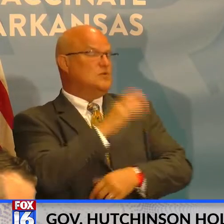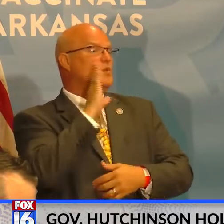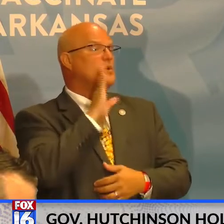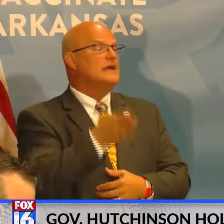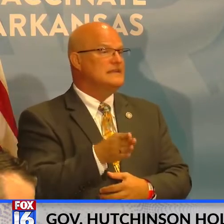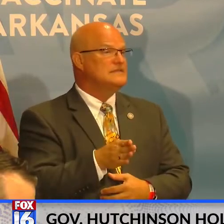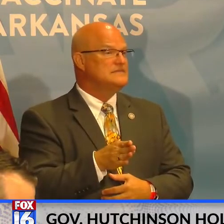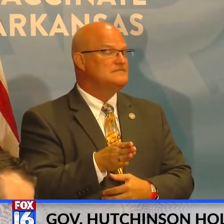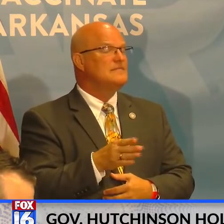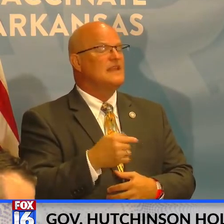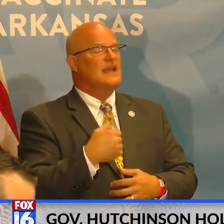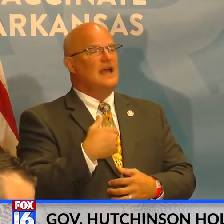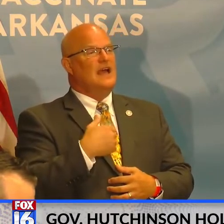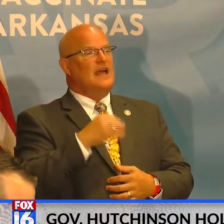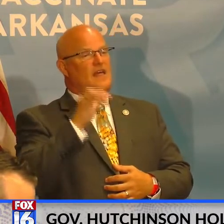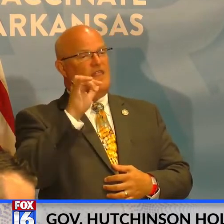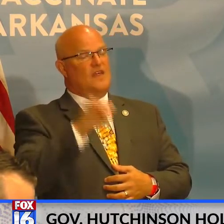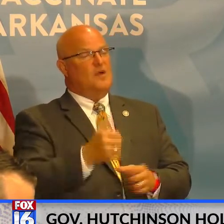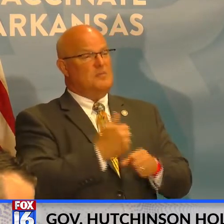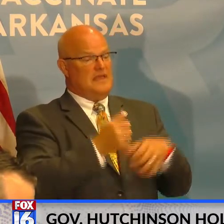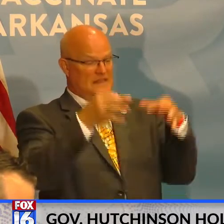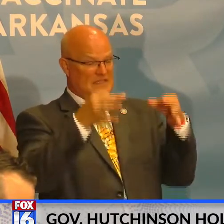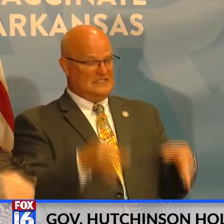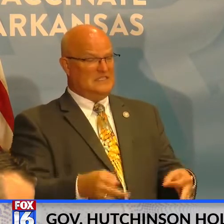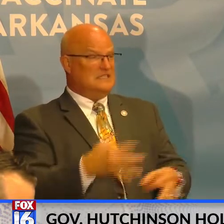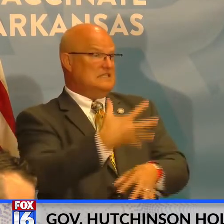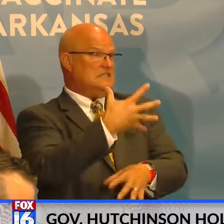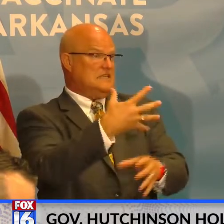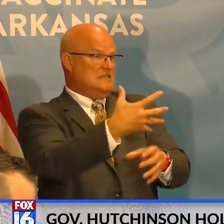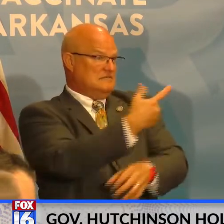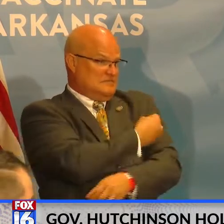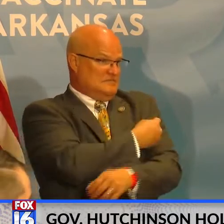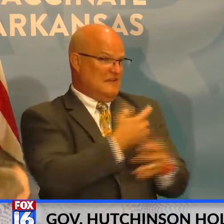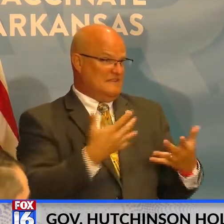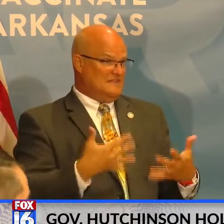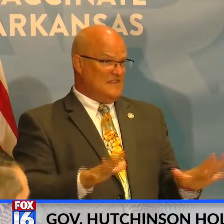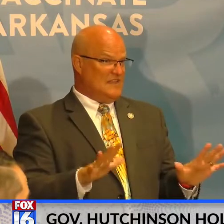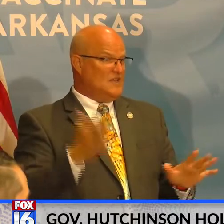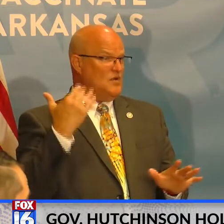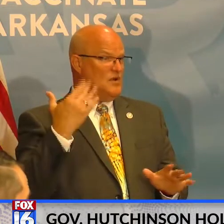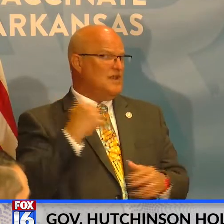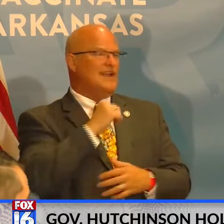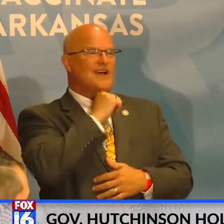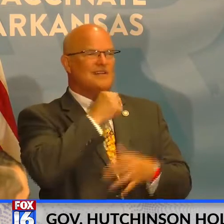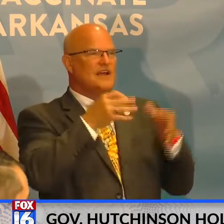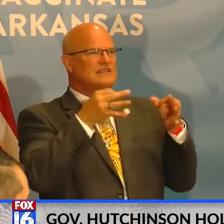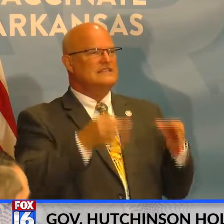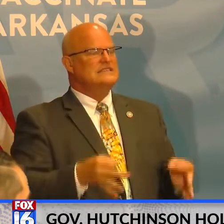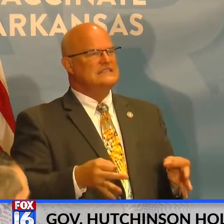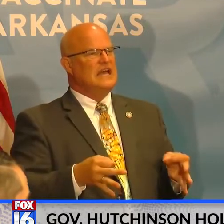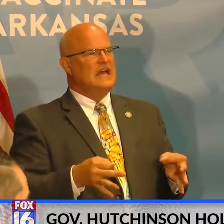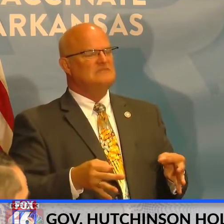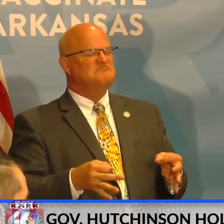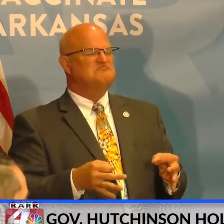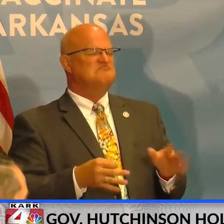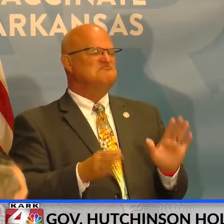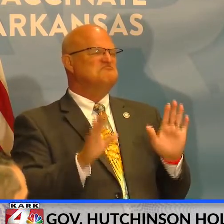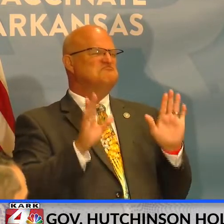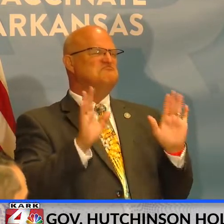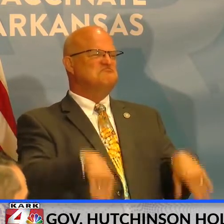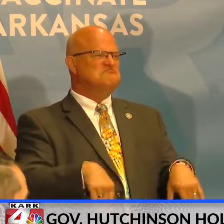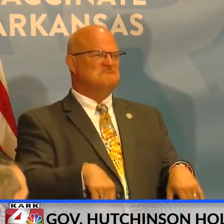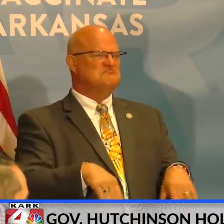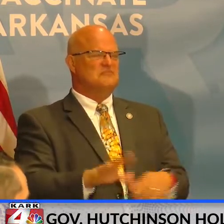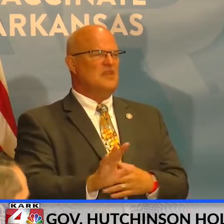Uh, I don't those that made the decision to get the vaccination are not going to decide, well, we don't want the booster